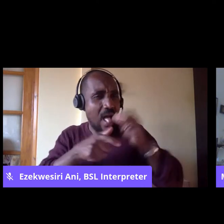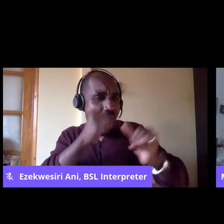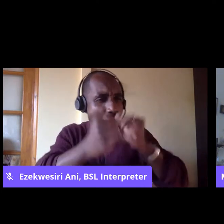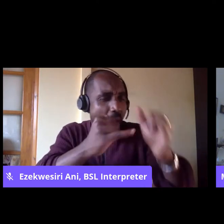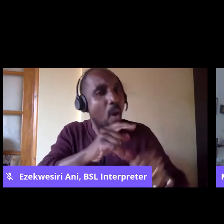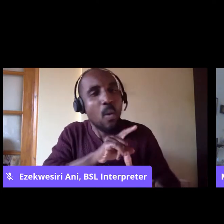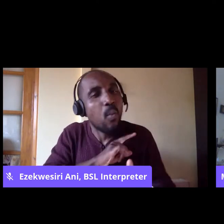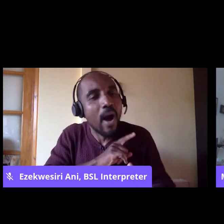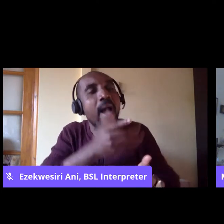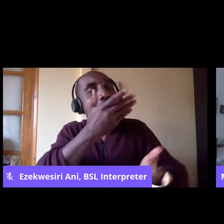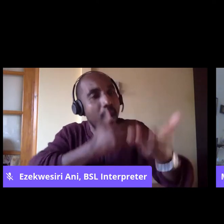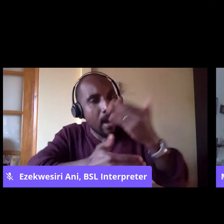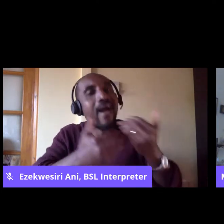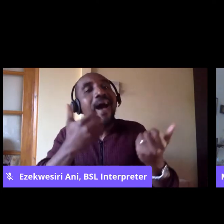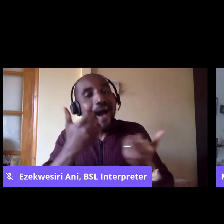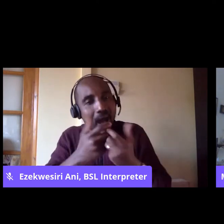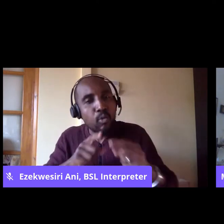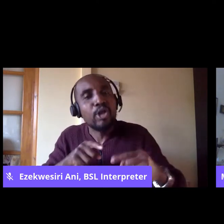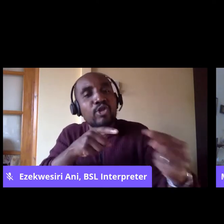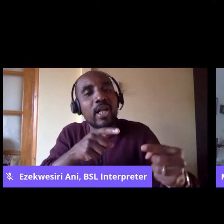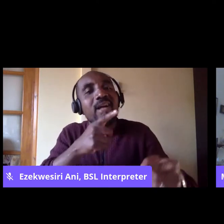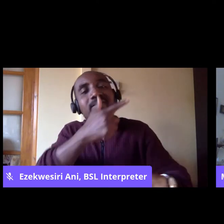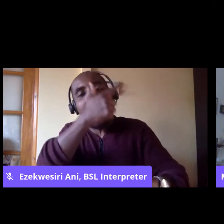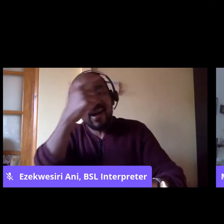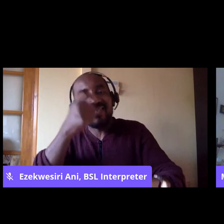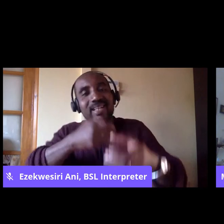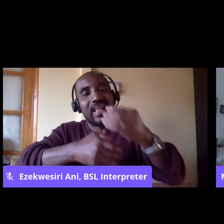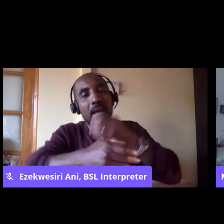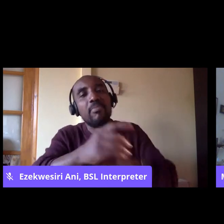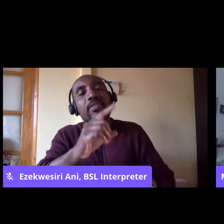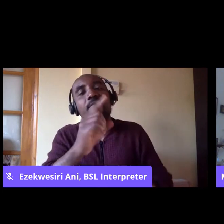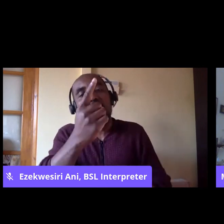challenge it effectively. I think I'll stop there. Thank you.